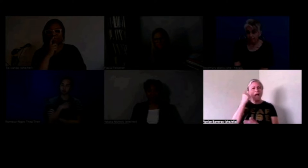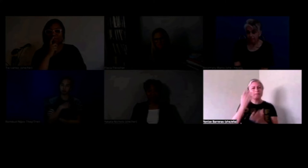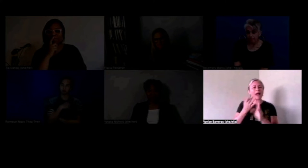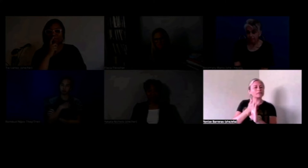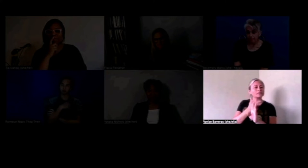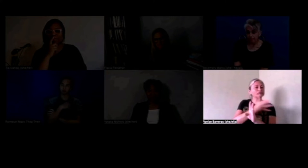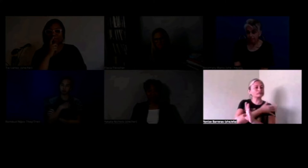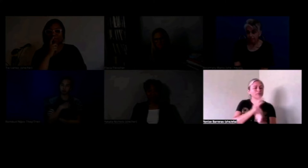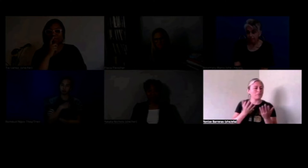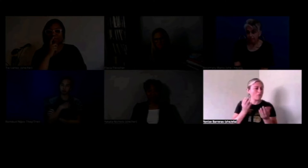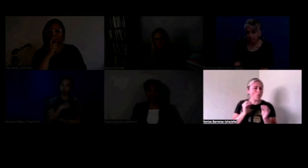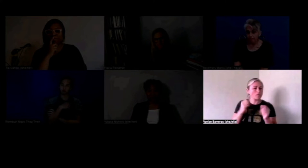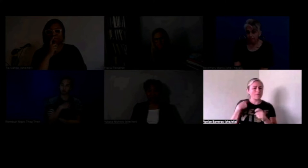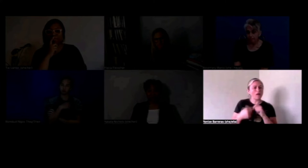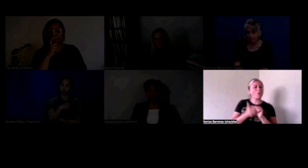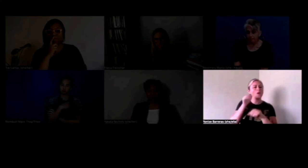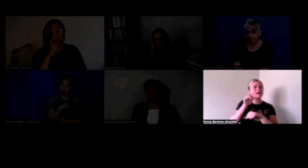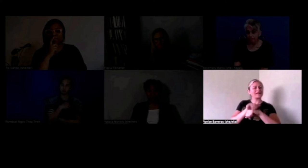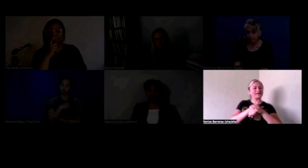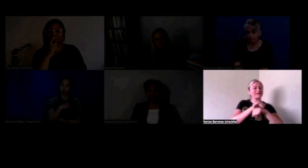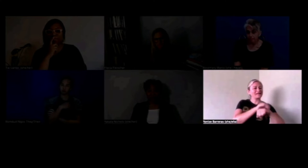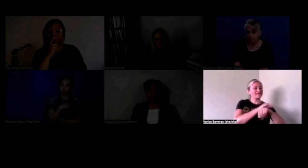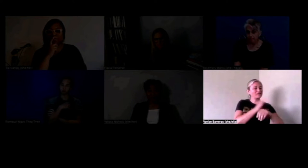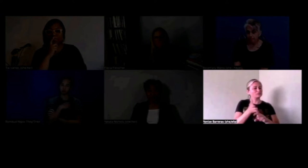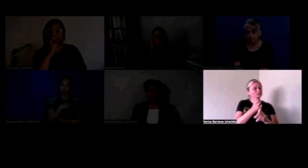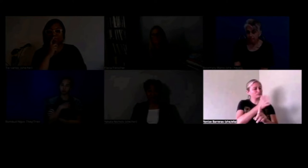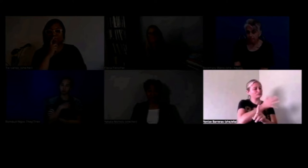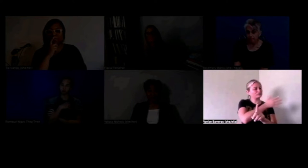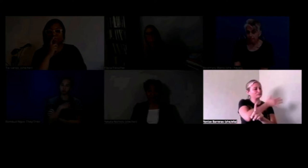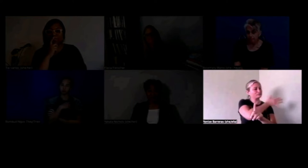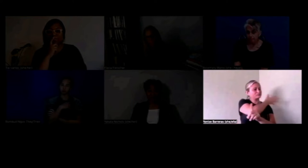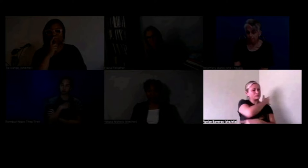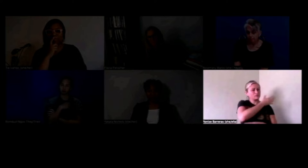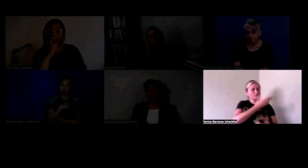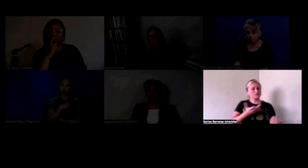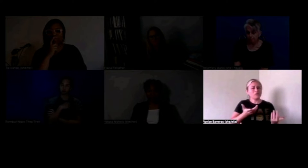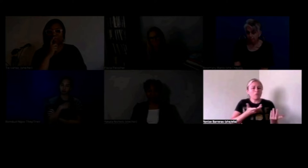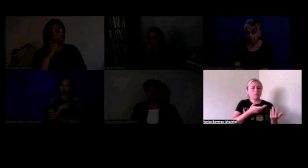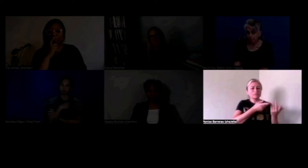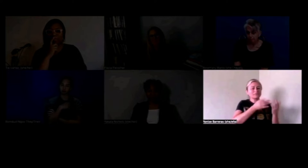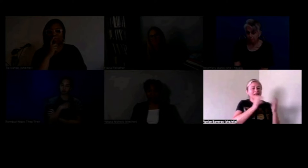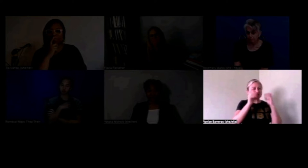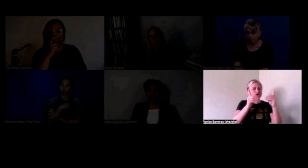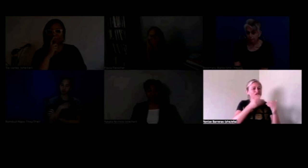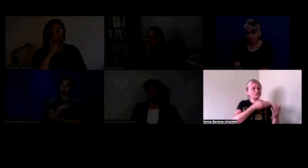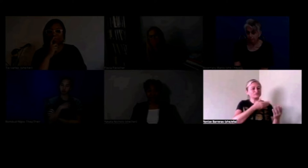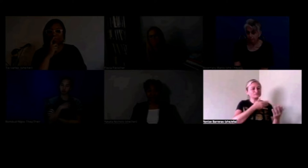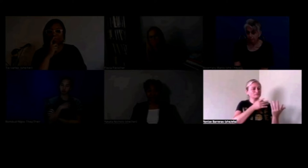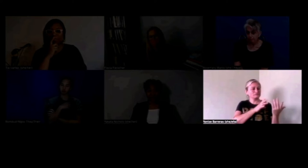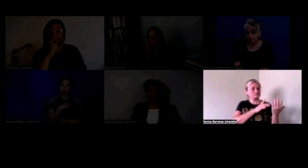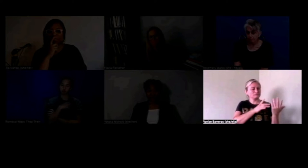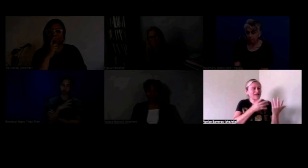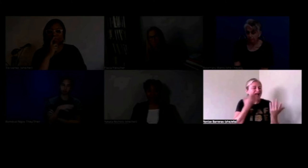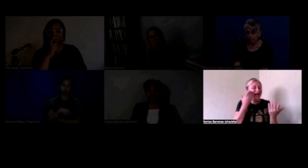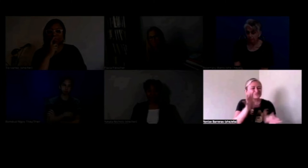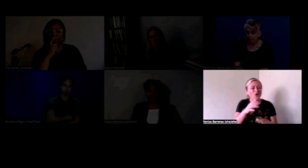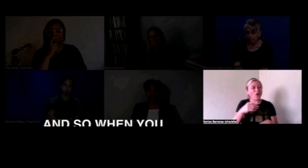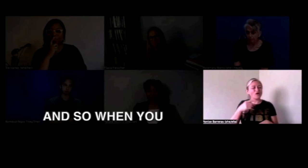you know, not English. And historically, most black people here speak English. And so when you think about